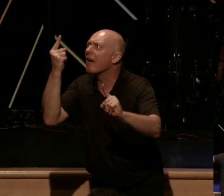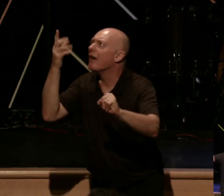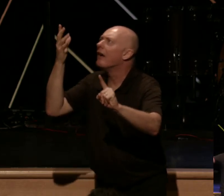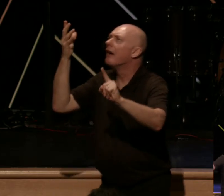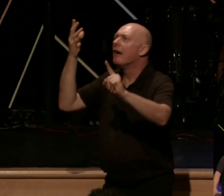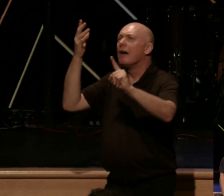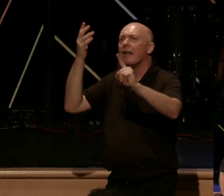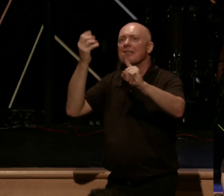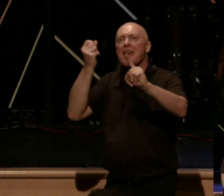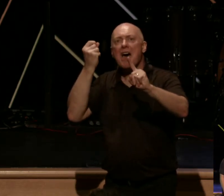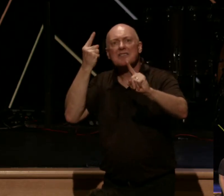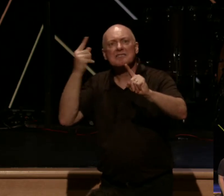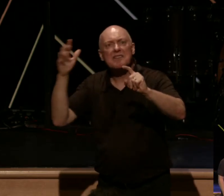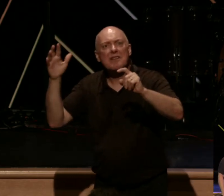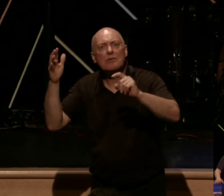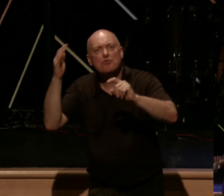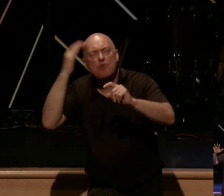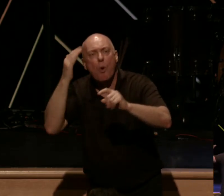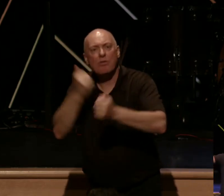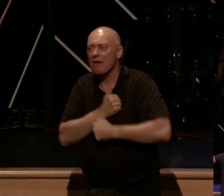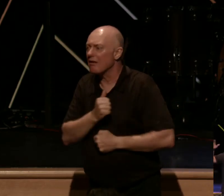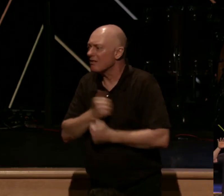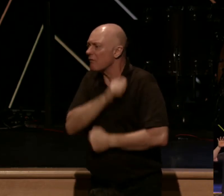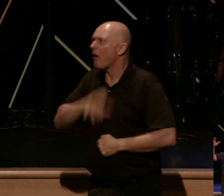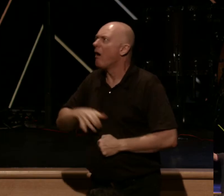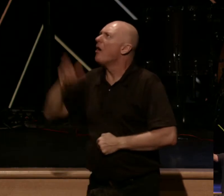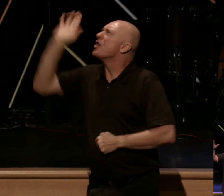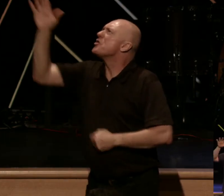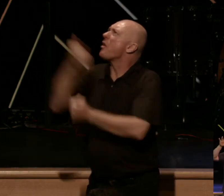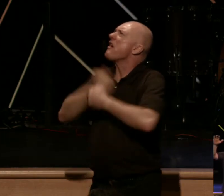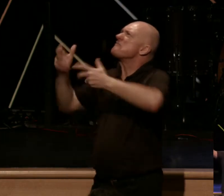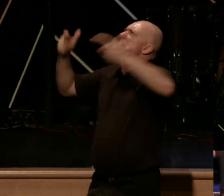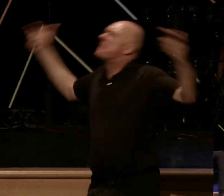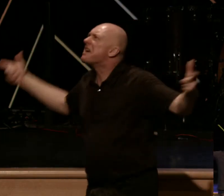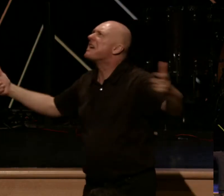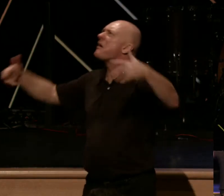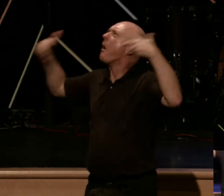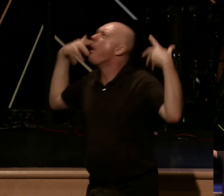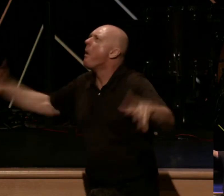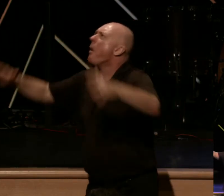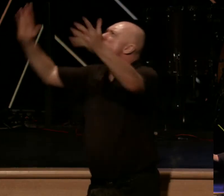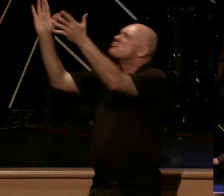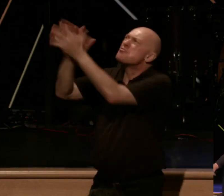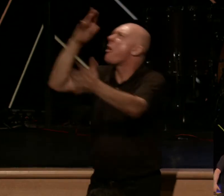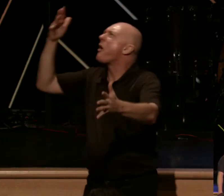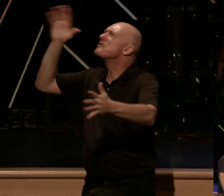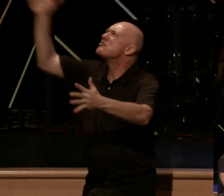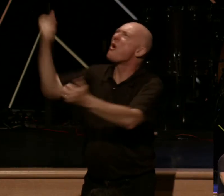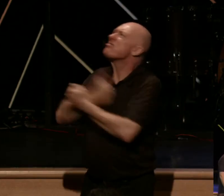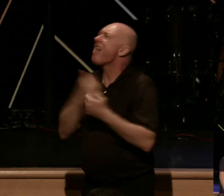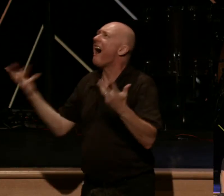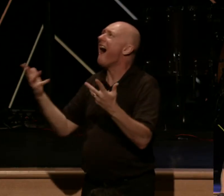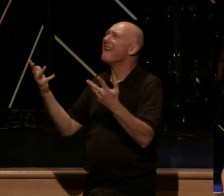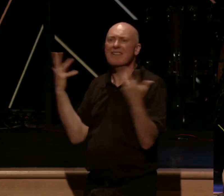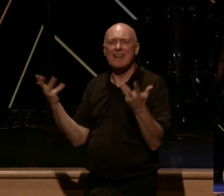of the love of Jesus Christ. How big it is, how awesome it is, how vast it is, how glorious it is and it's something that